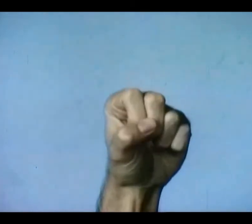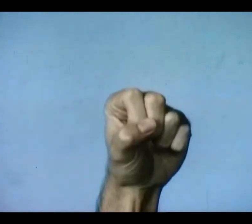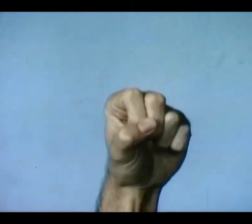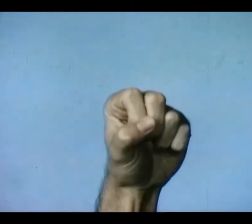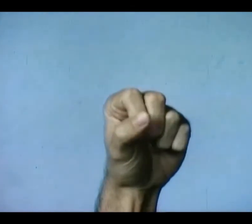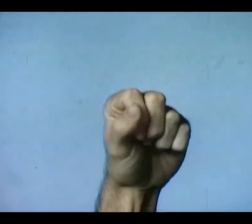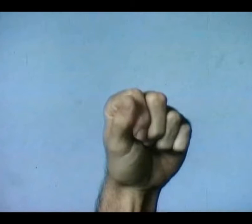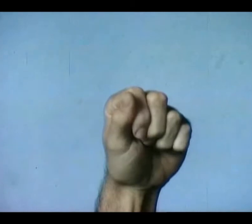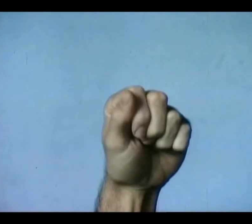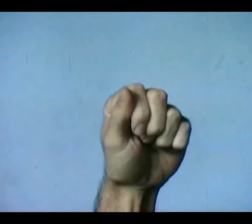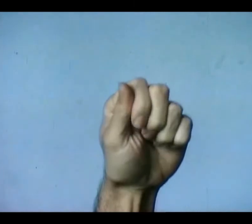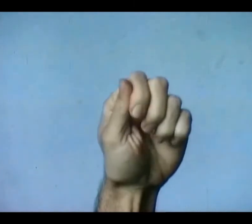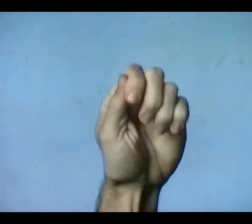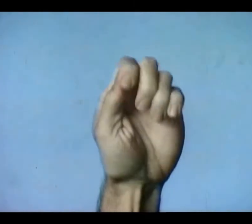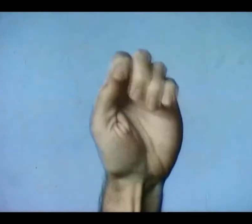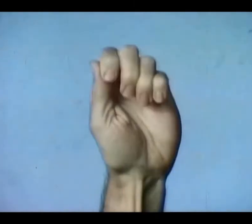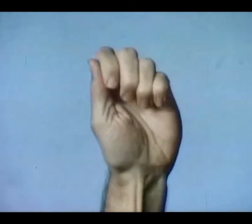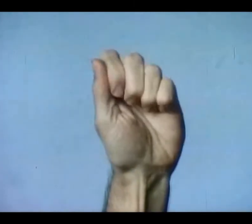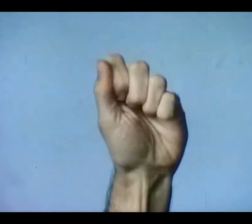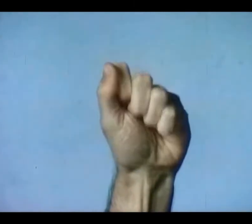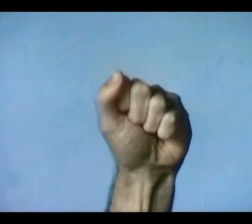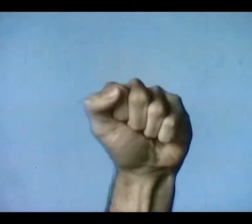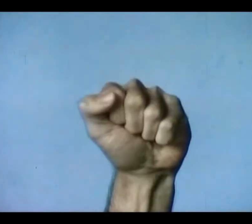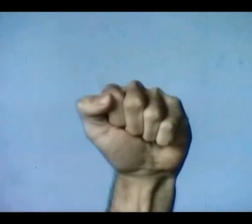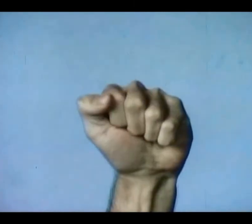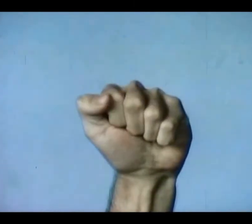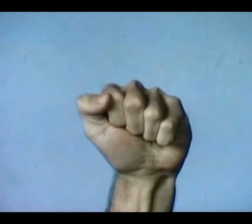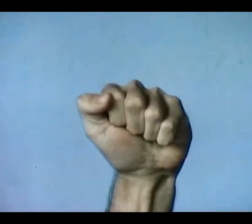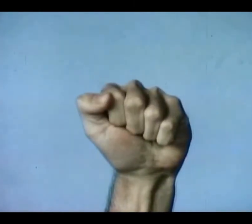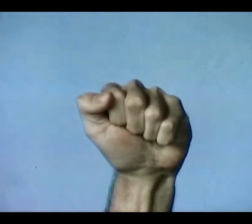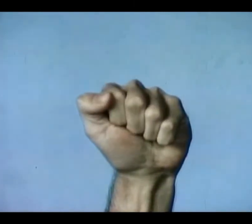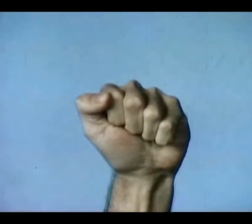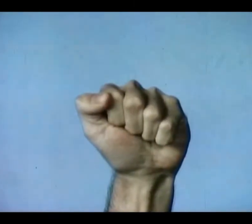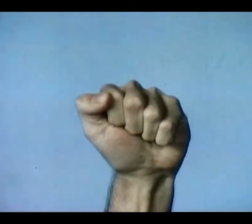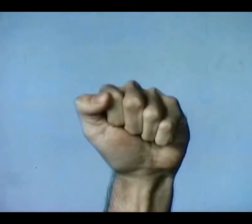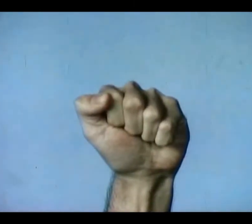pleased that he could be so strong or gentle